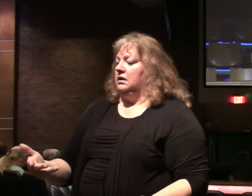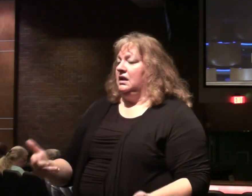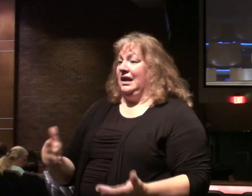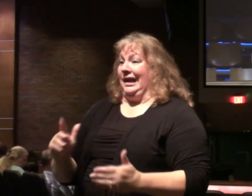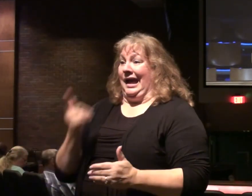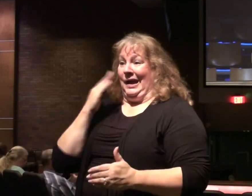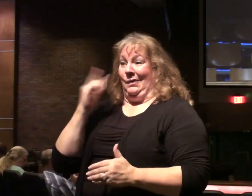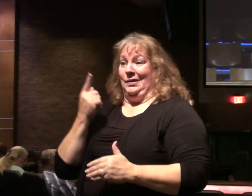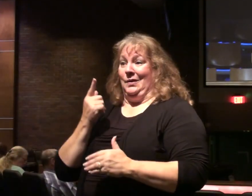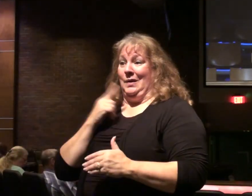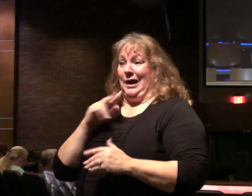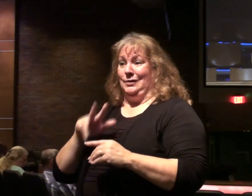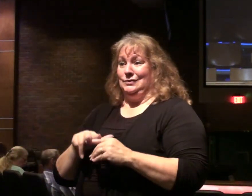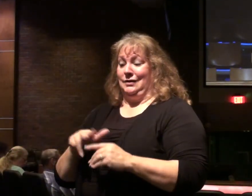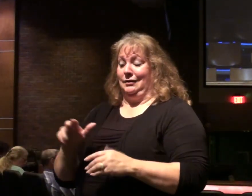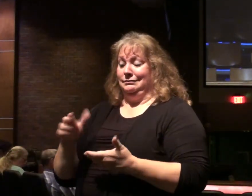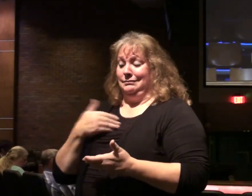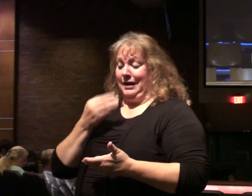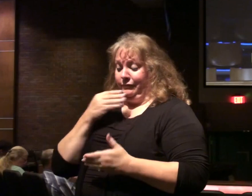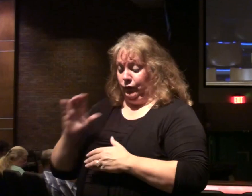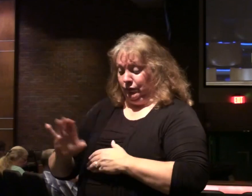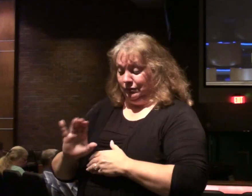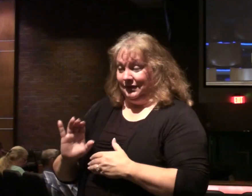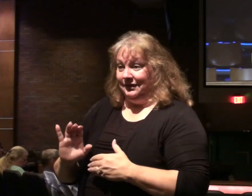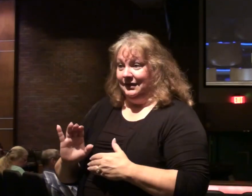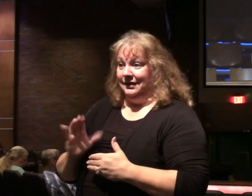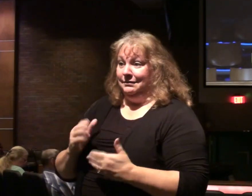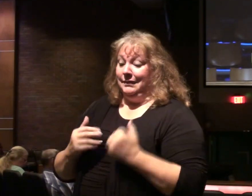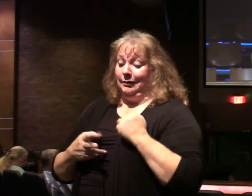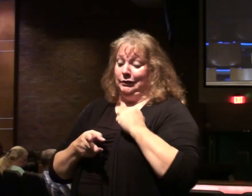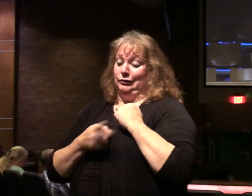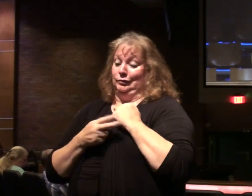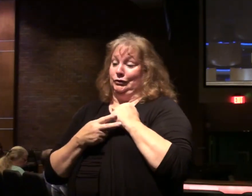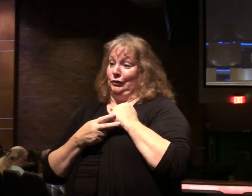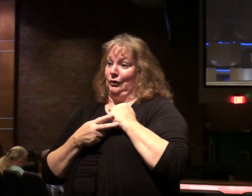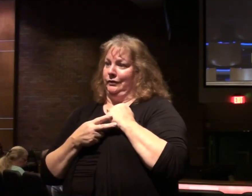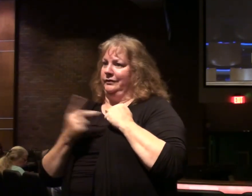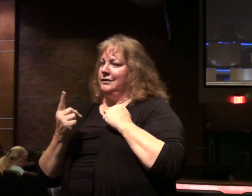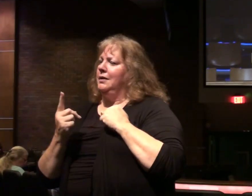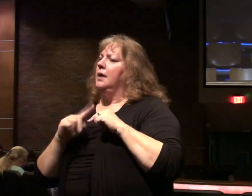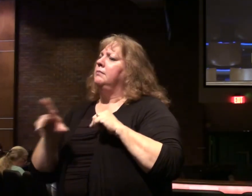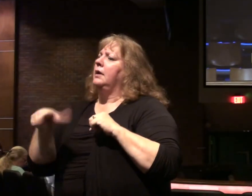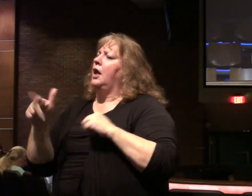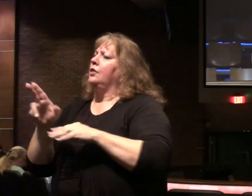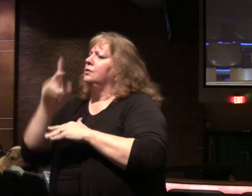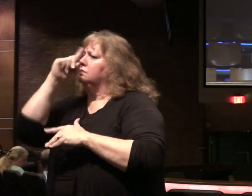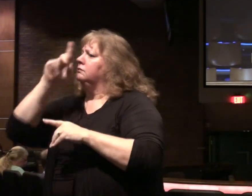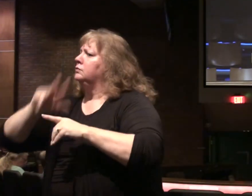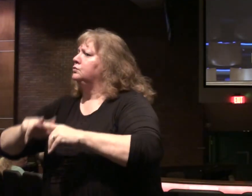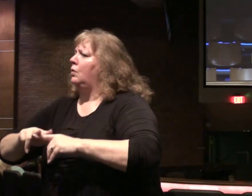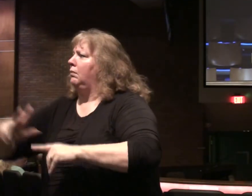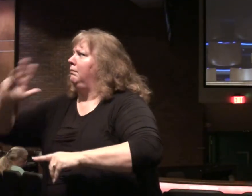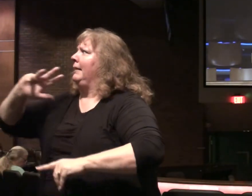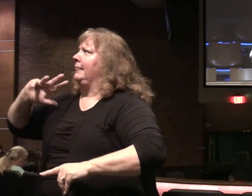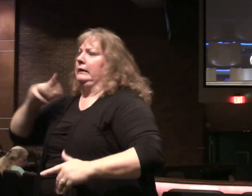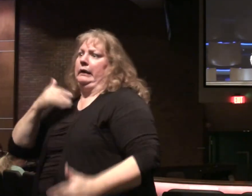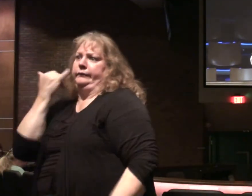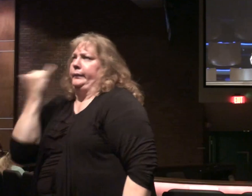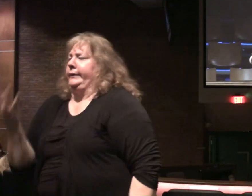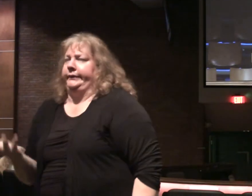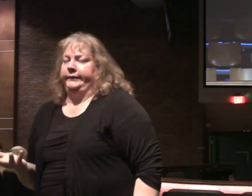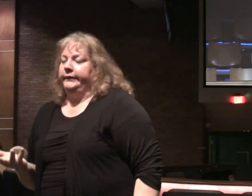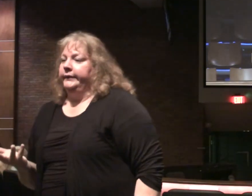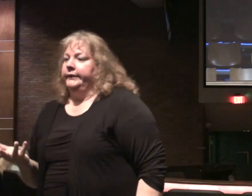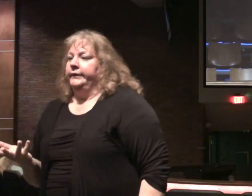use salt is for seasoning a little bit and maybe preserving. But some other uses for salt then, and I don't have no idea if